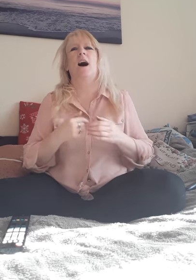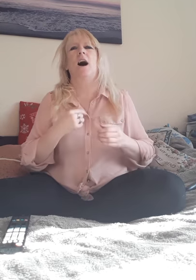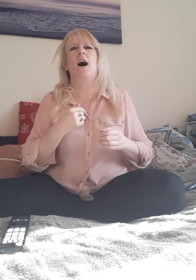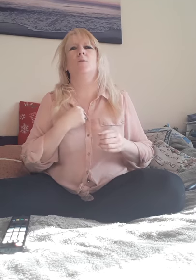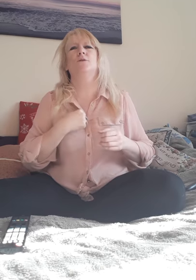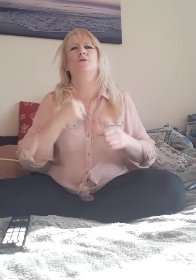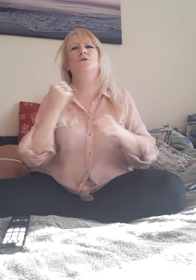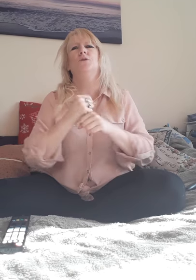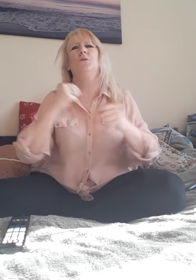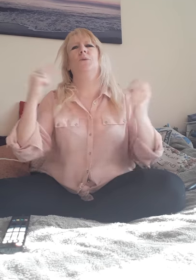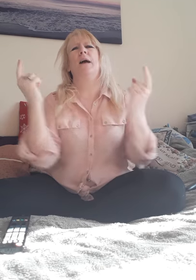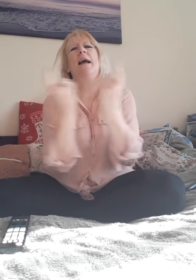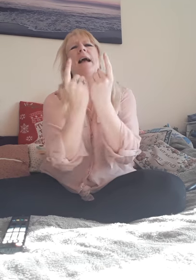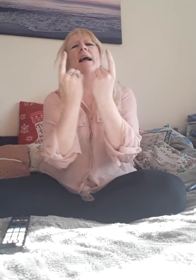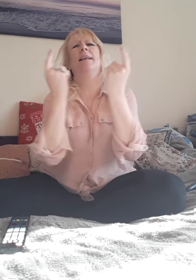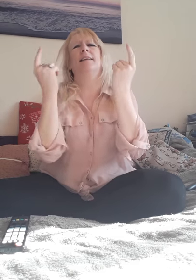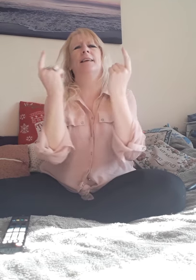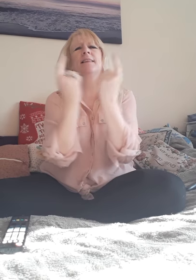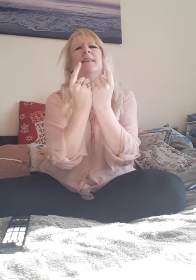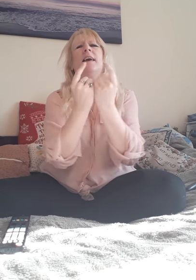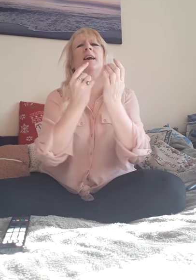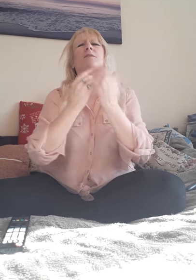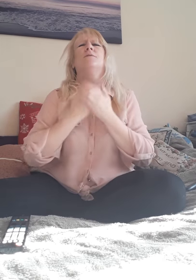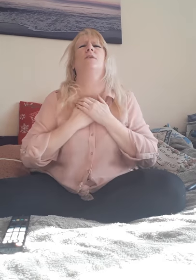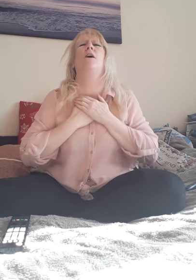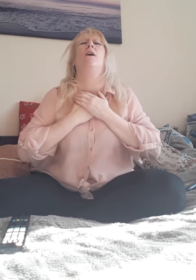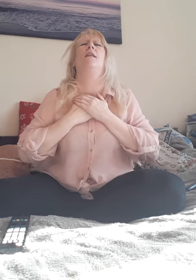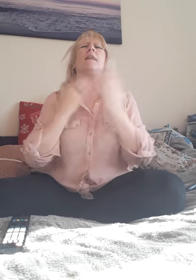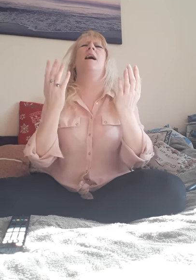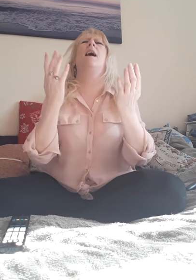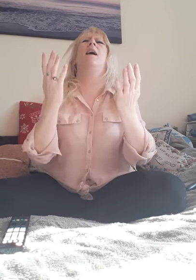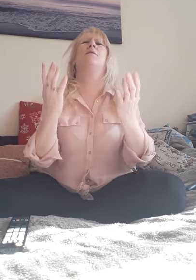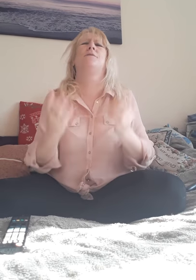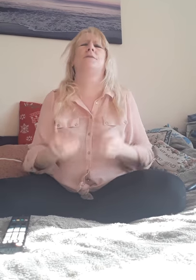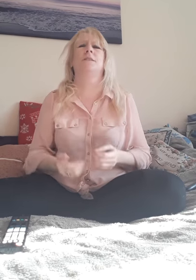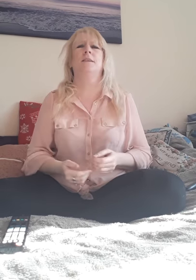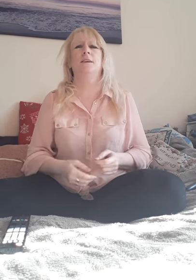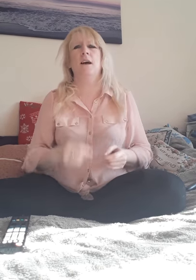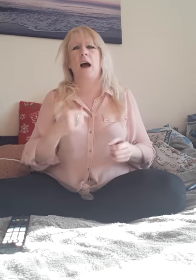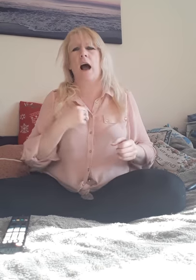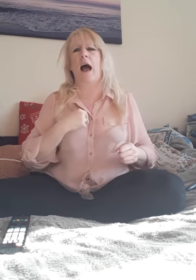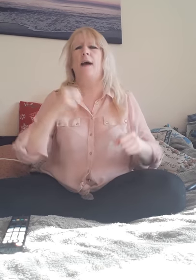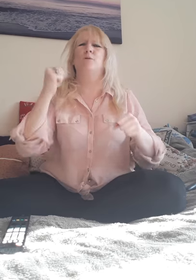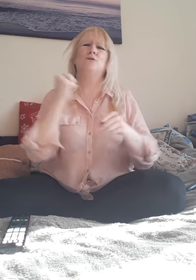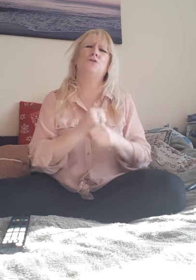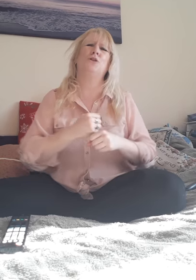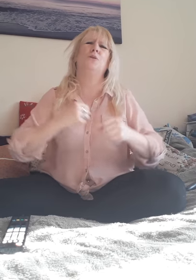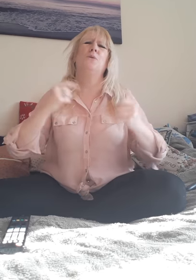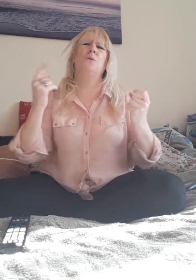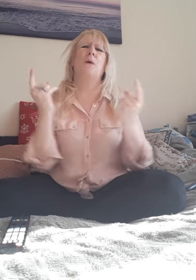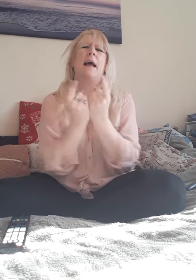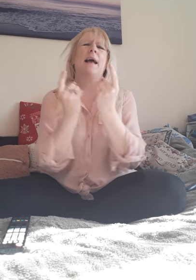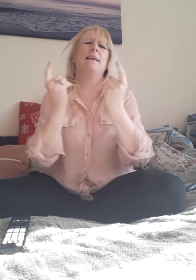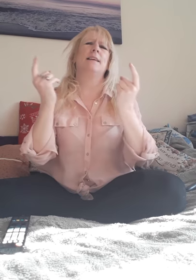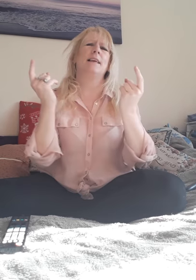I would do anything for love, I would do anything